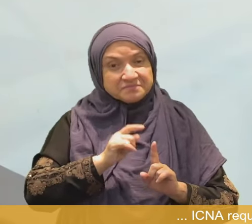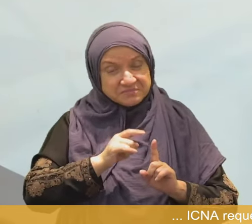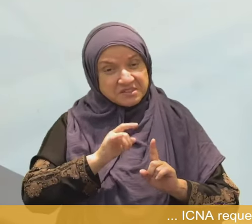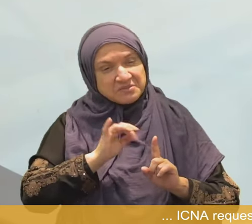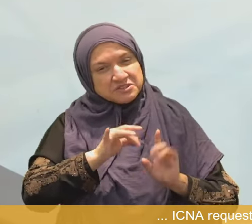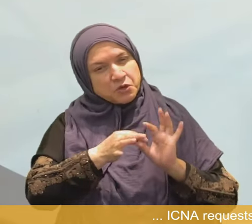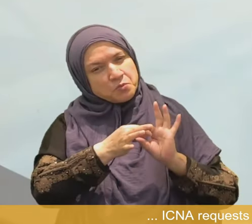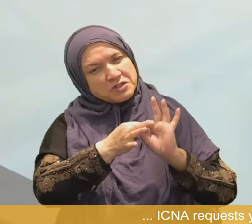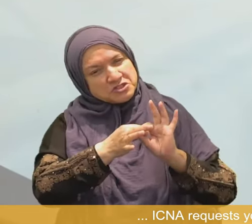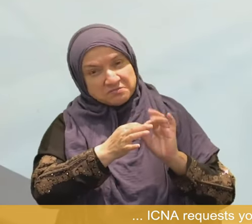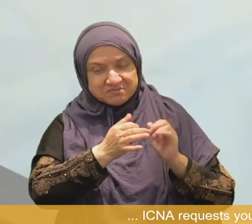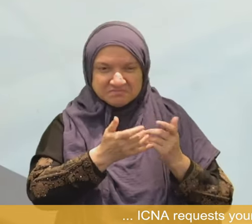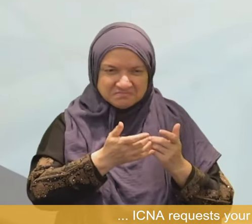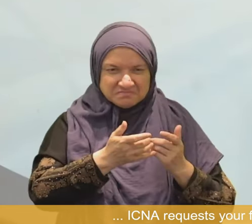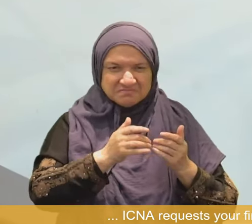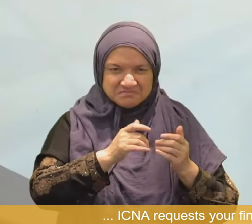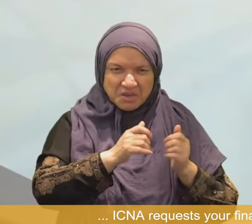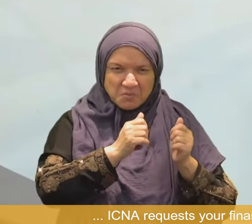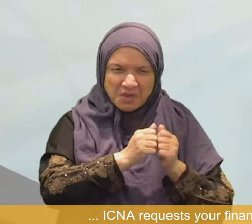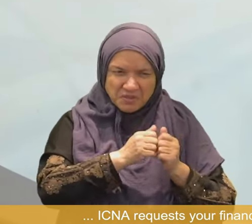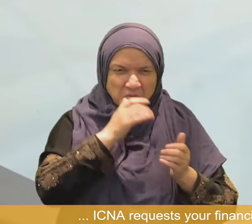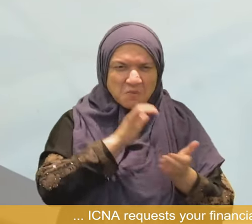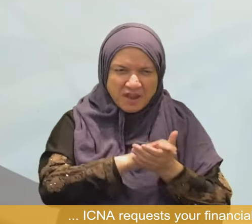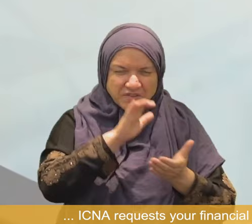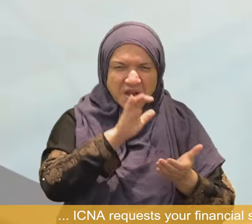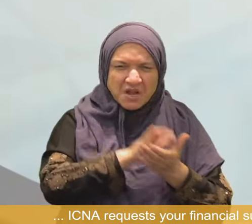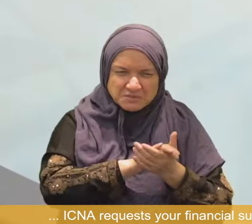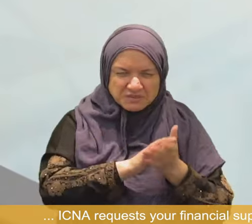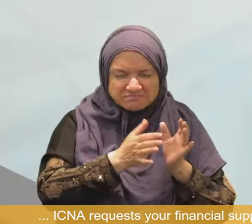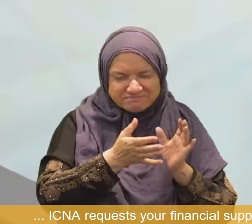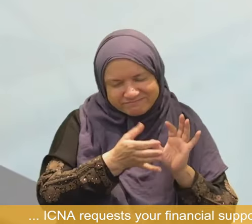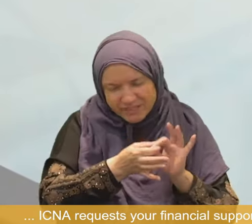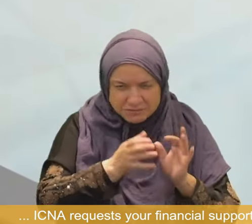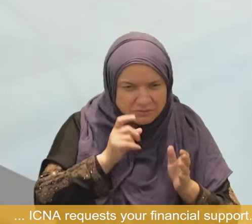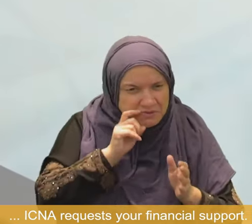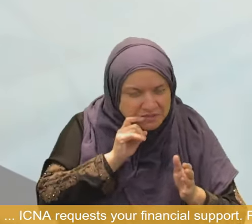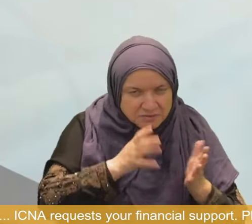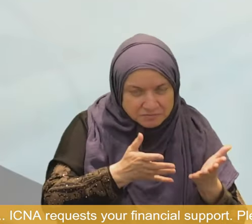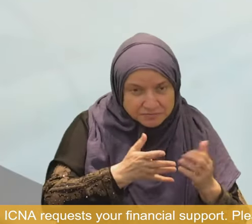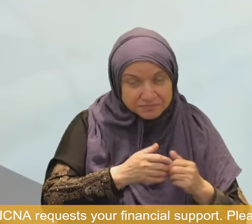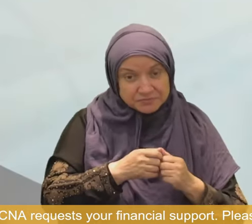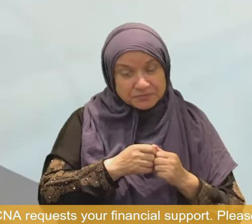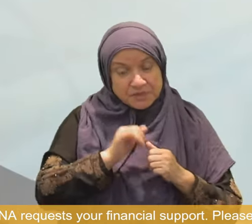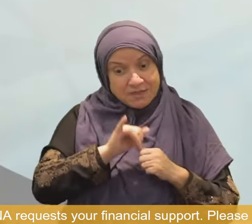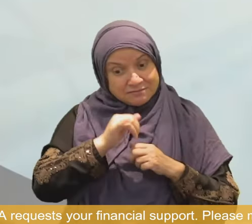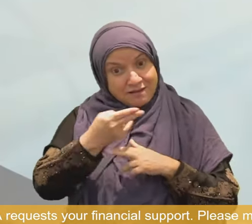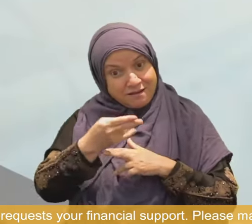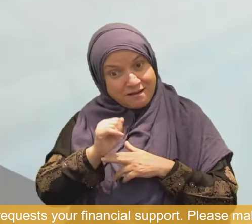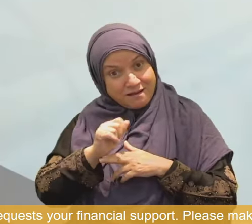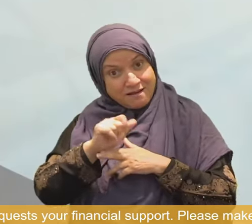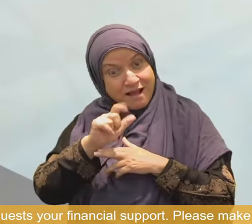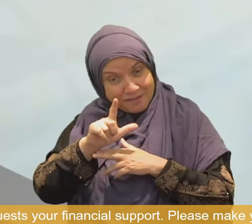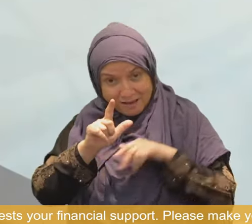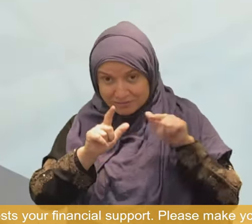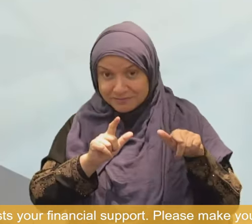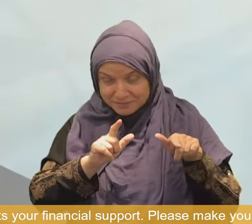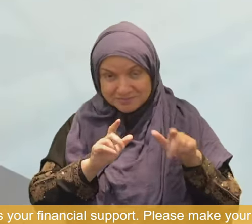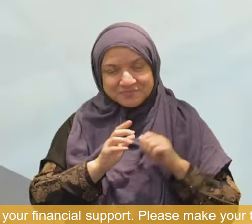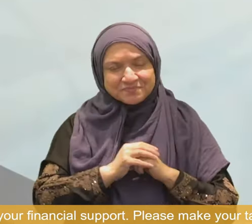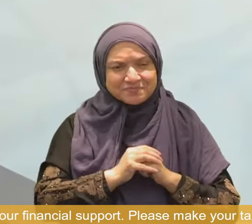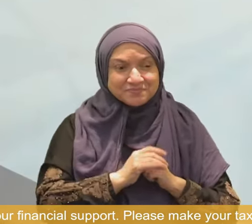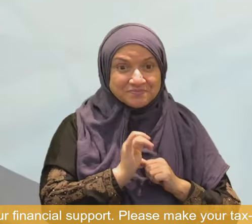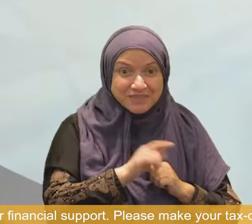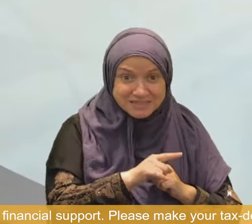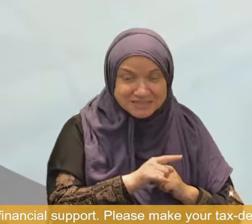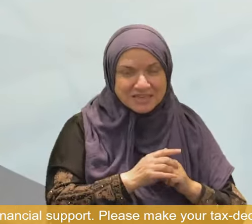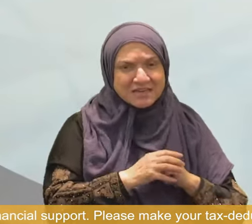That's the first thing. First basic difference. Second basic difference between the modern western concept of human